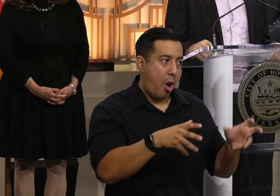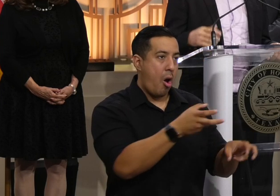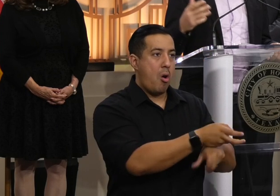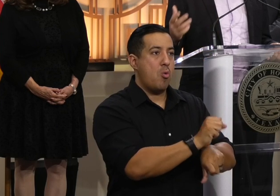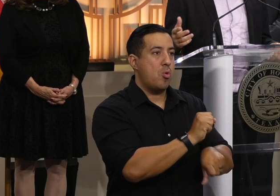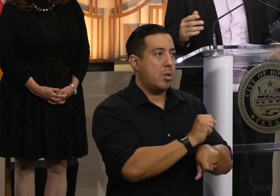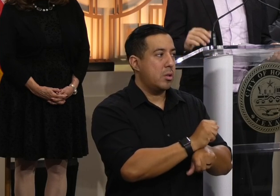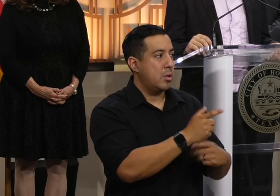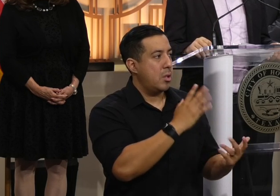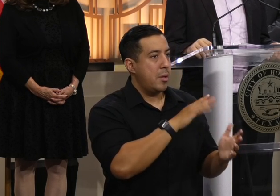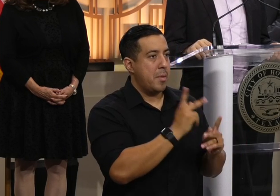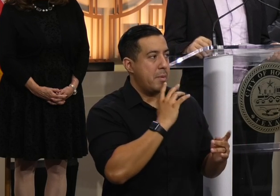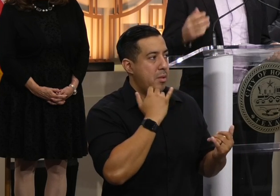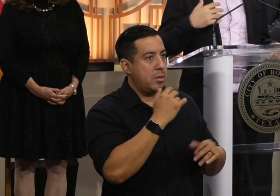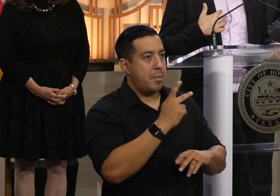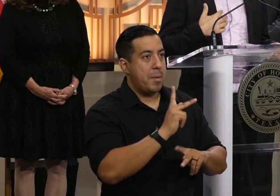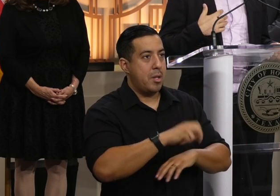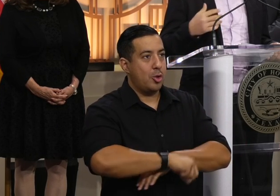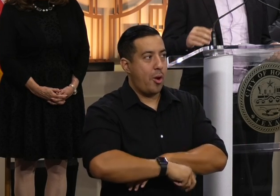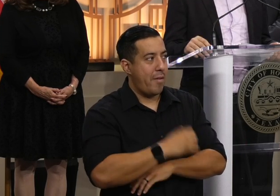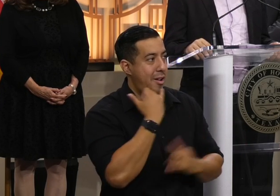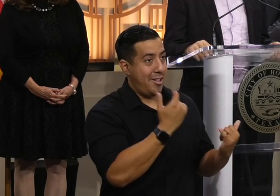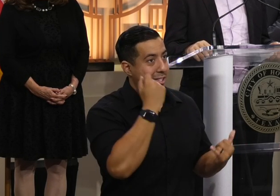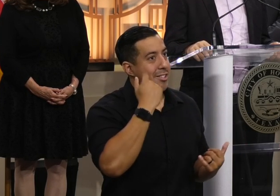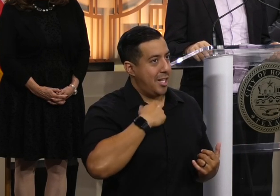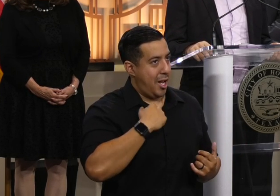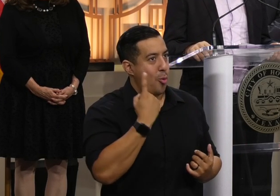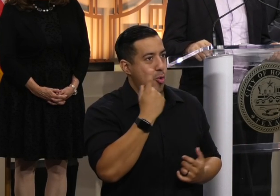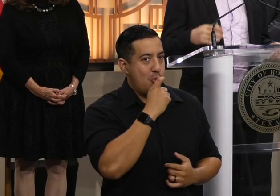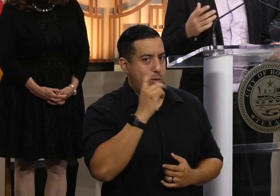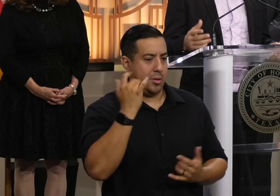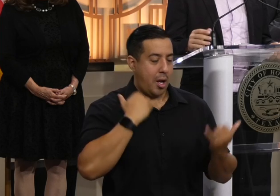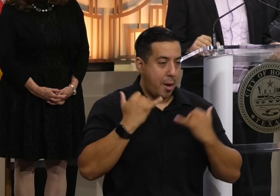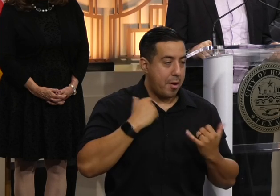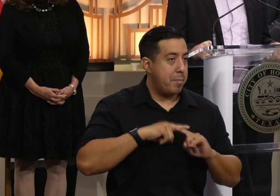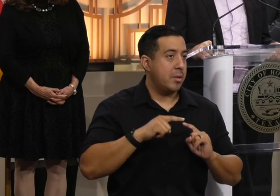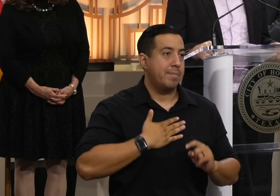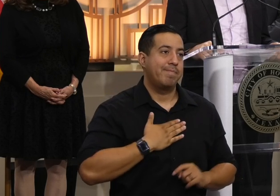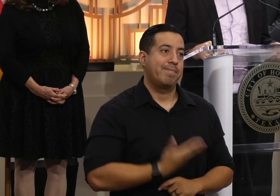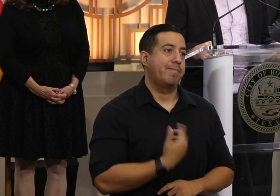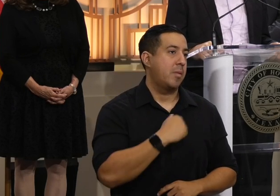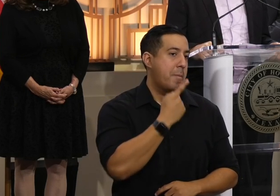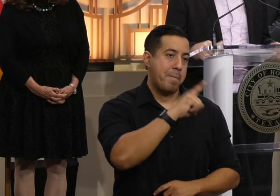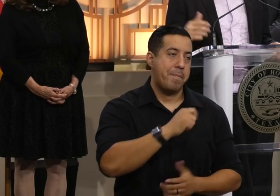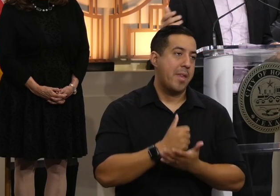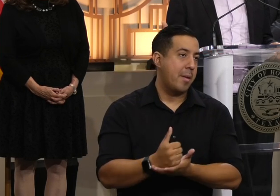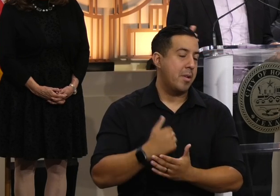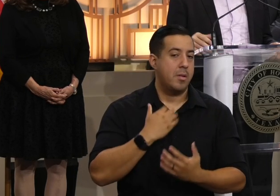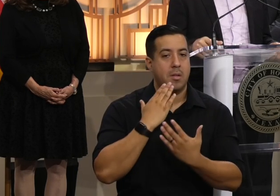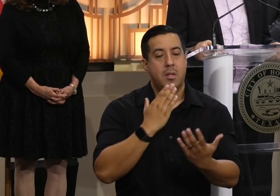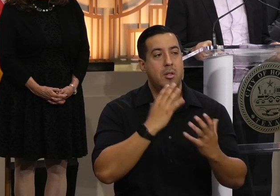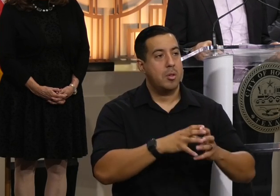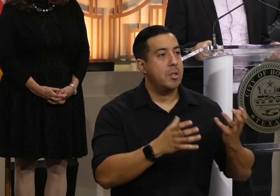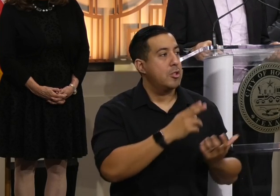getting midnight calls and all those things. I'm one of them. I get a lot of calls. But I'm happy to help. And thank you so much. And I thank